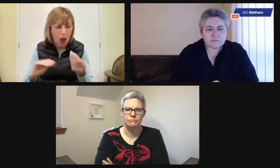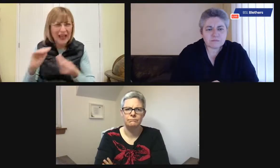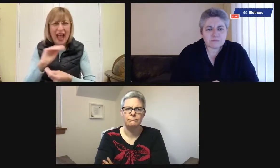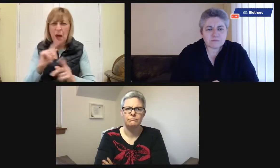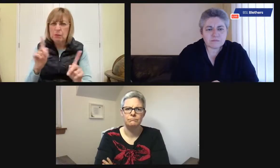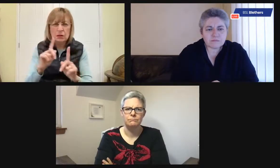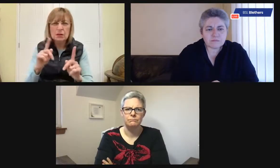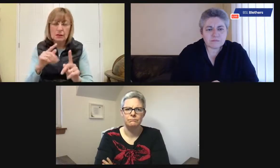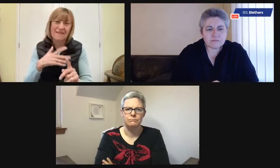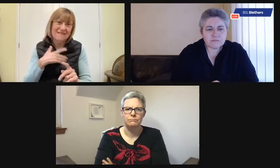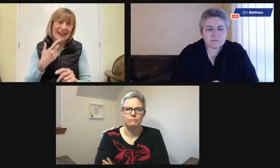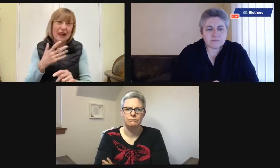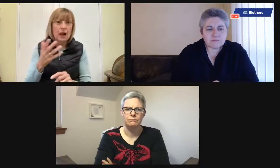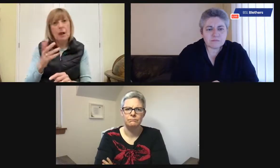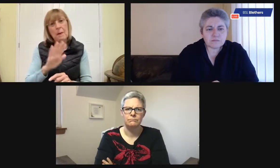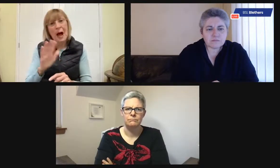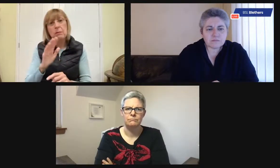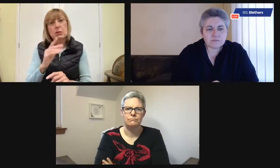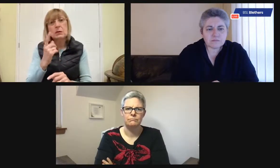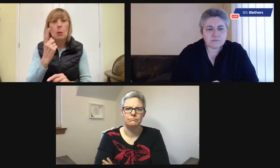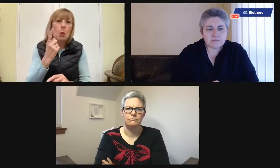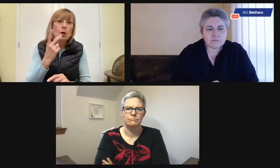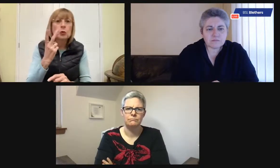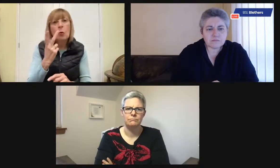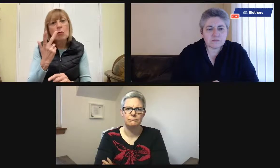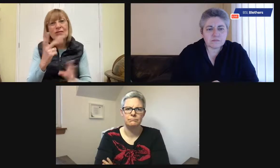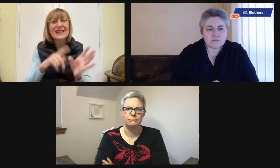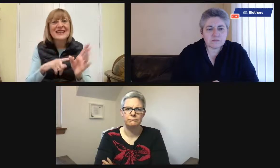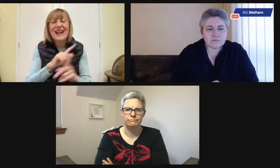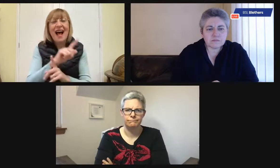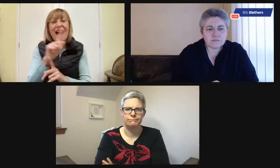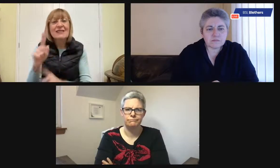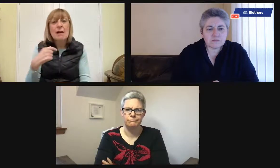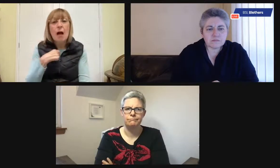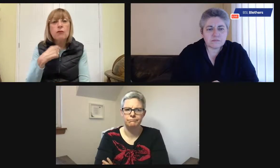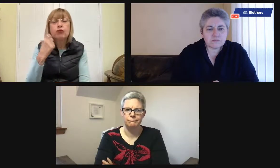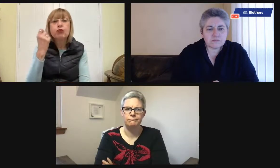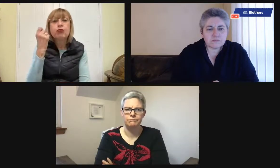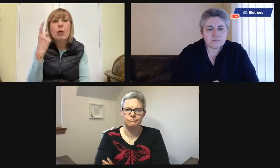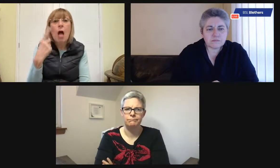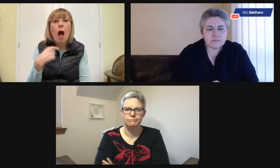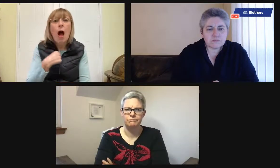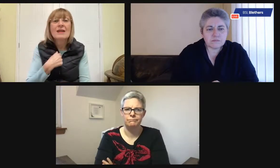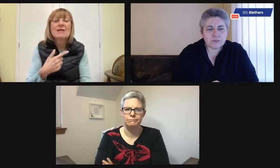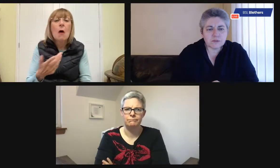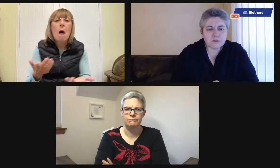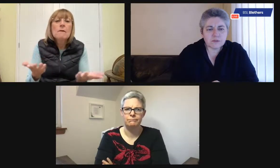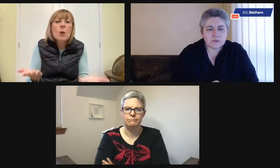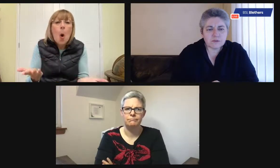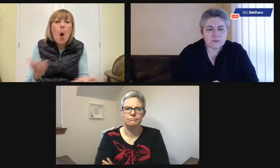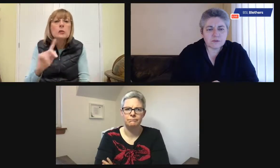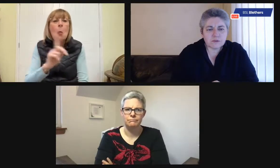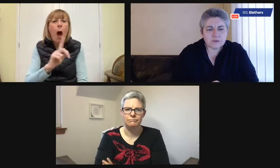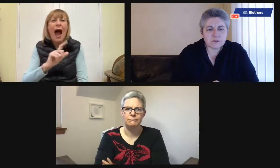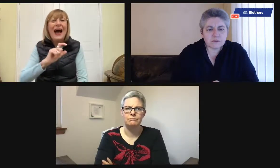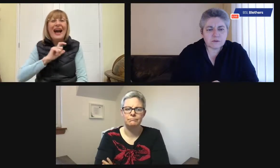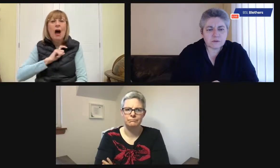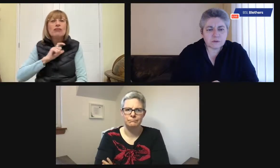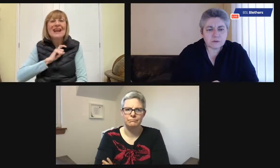here. And she would say, this is a repeat. I couldn't work it out. It was only about, I'd say, two or three years later,